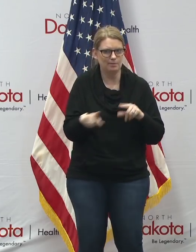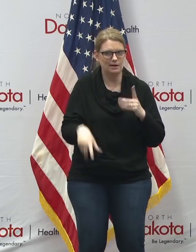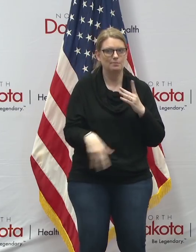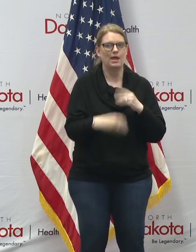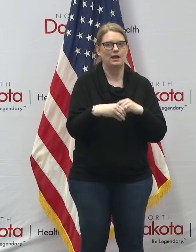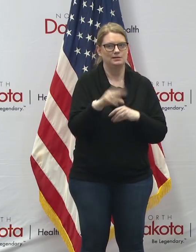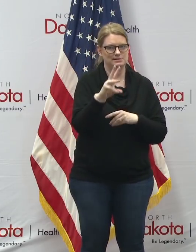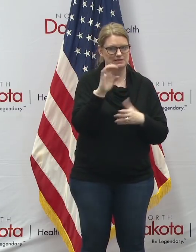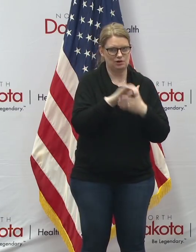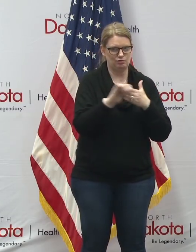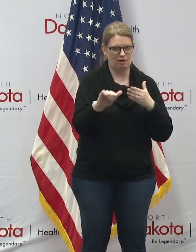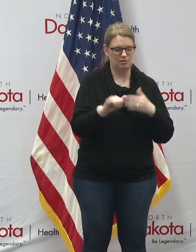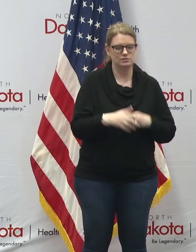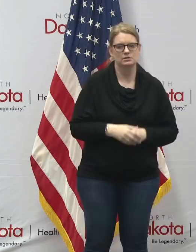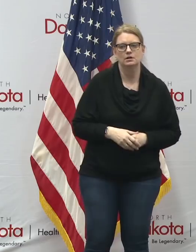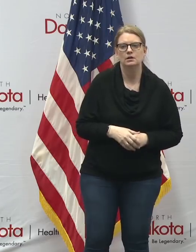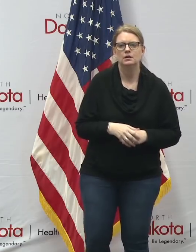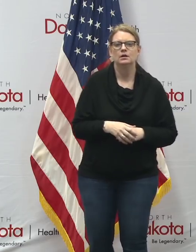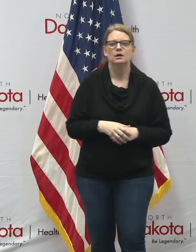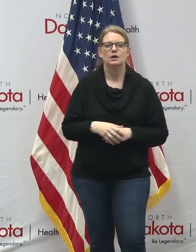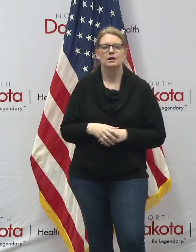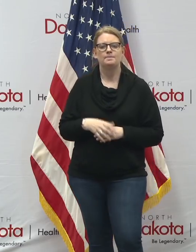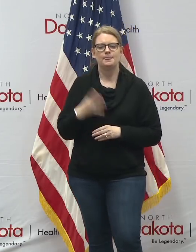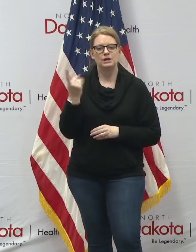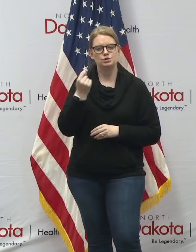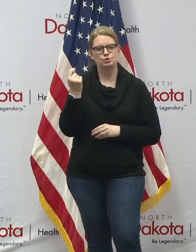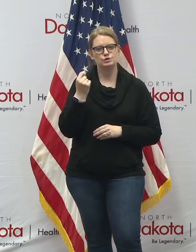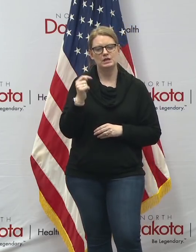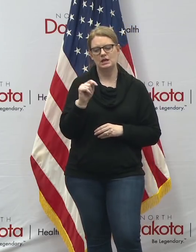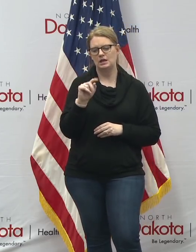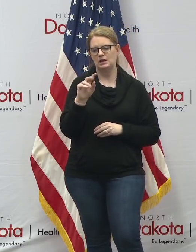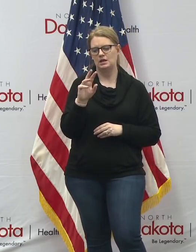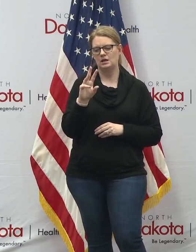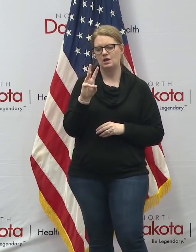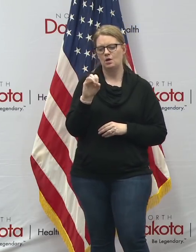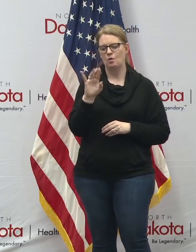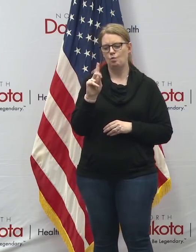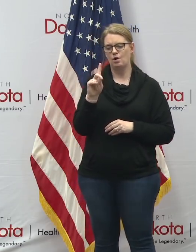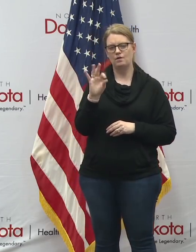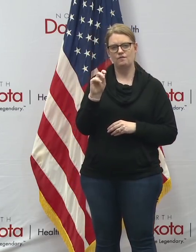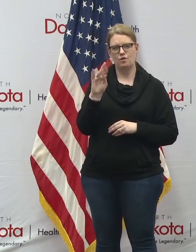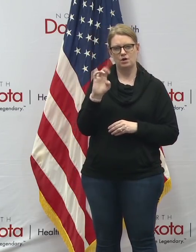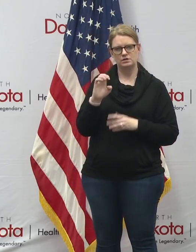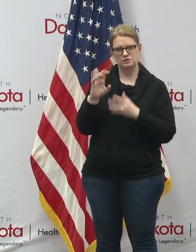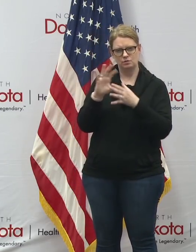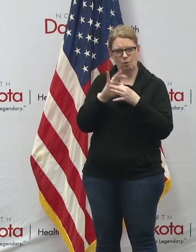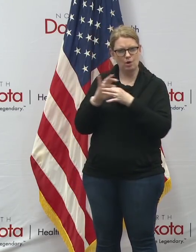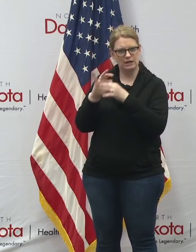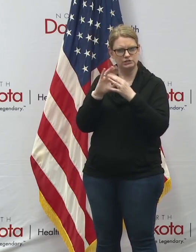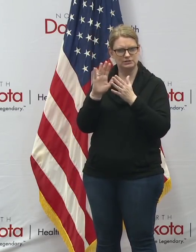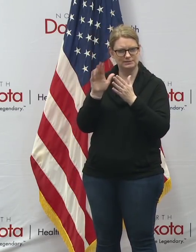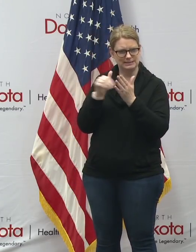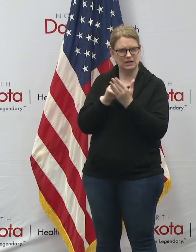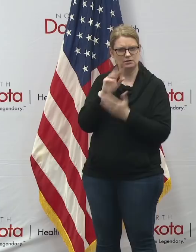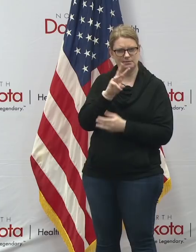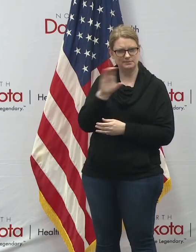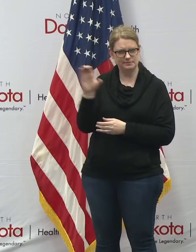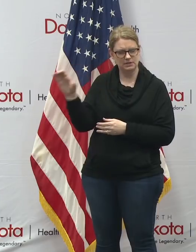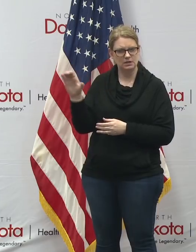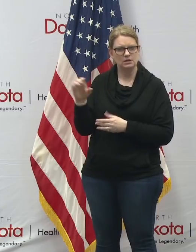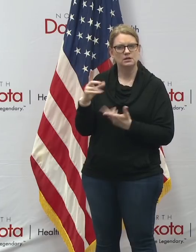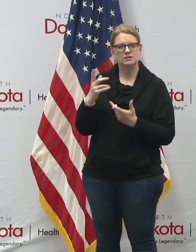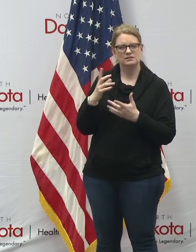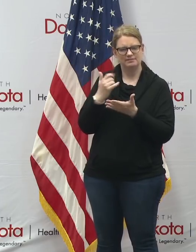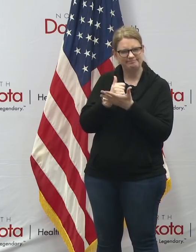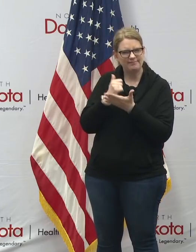topic uh we announced on uh tuesday our workforce coordination center was activated to serve uh help with the emergency workforce